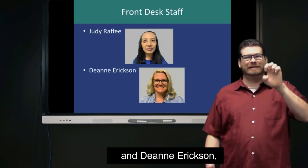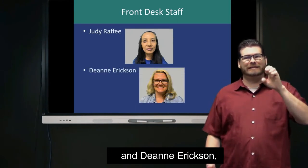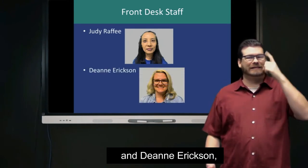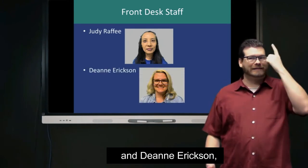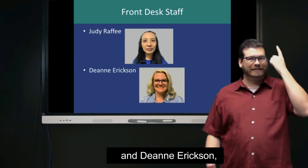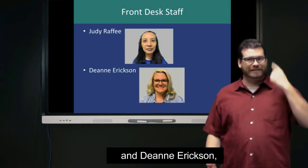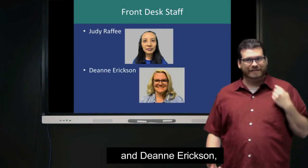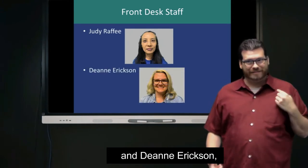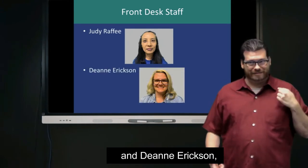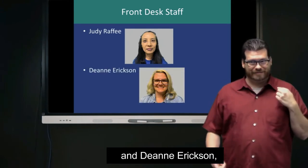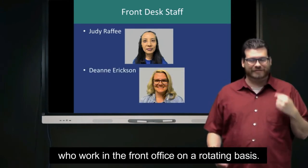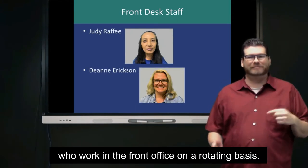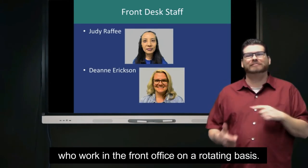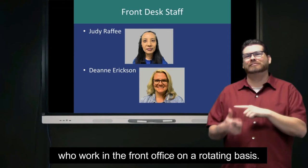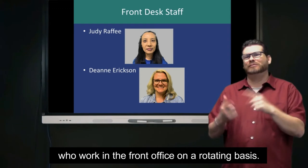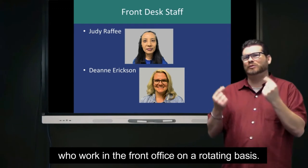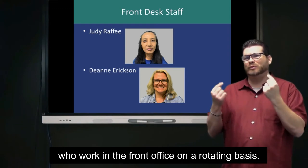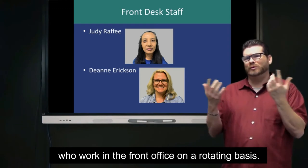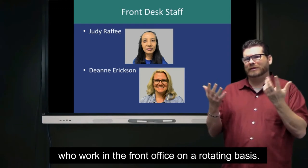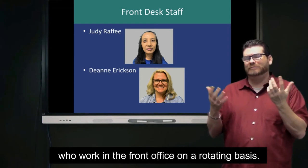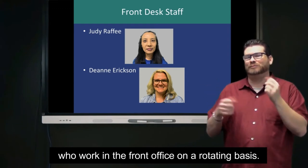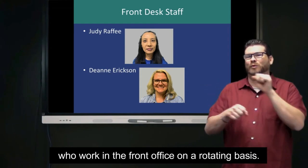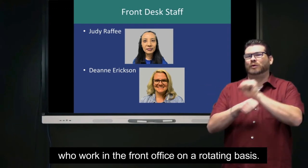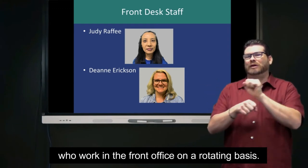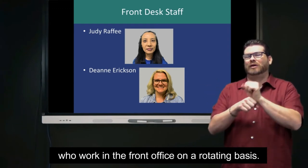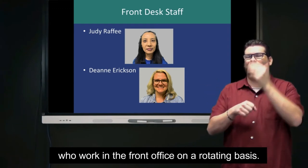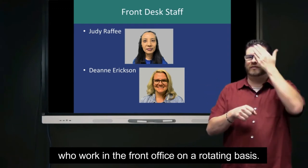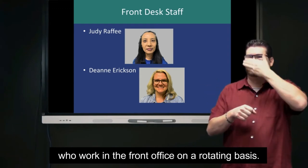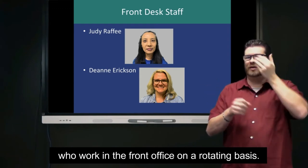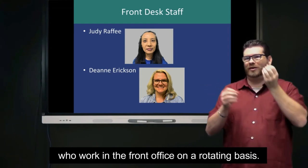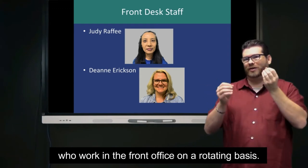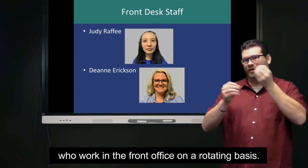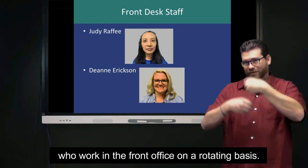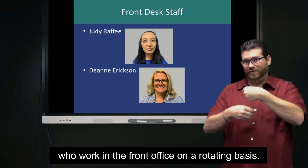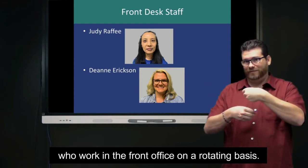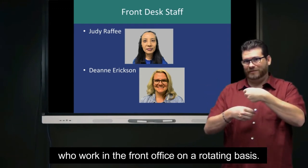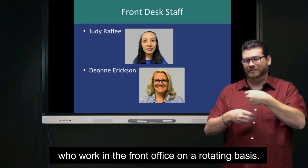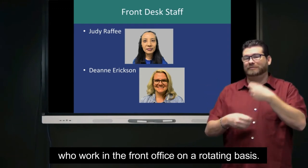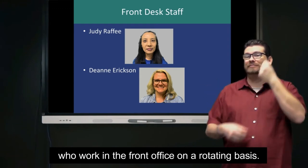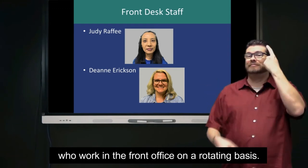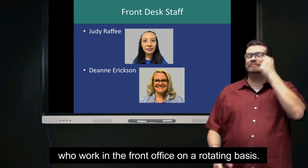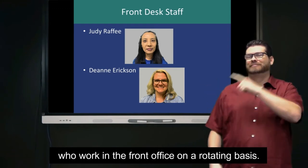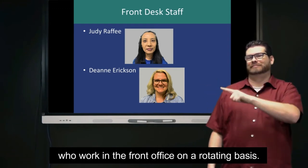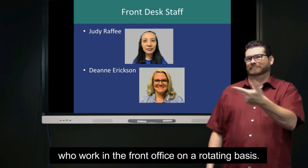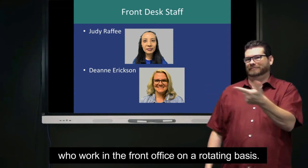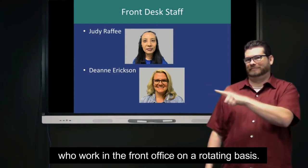Deanne Erickson, and they work in our front office,